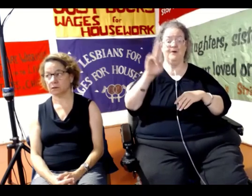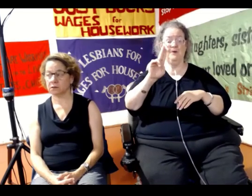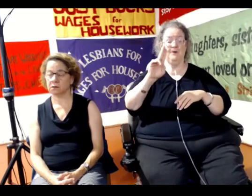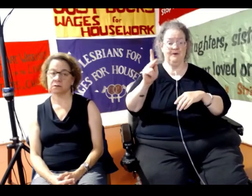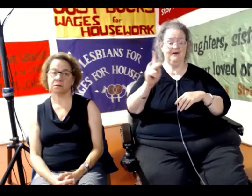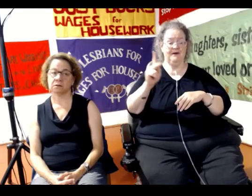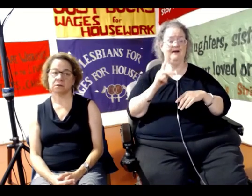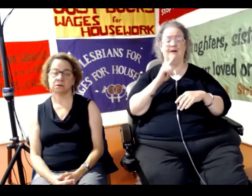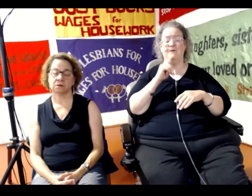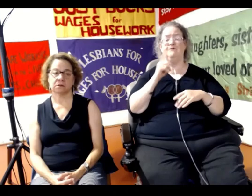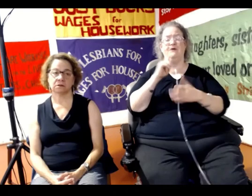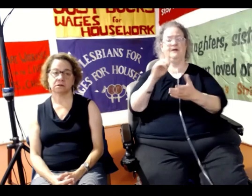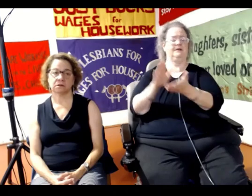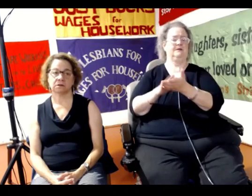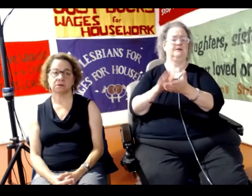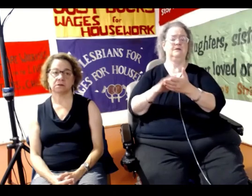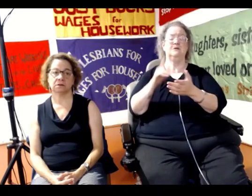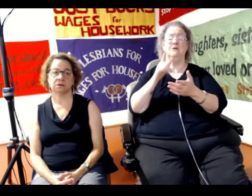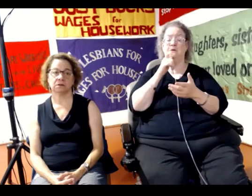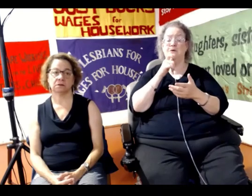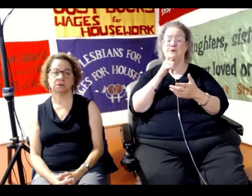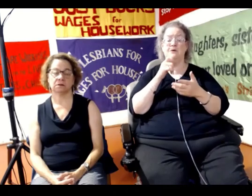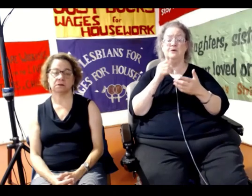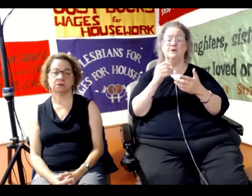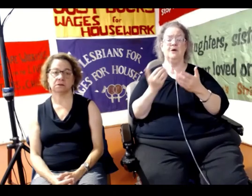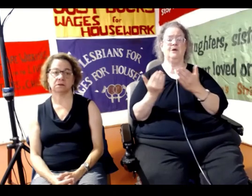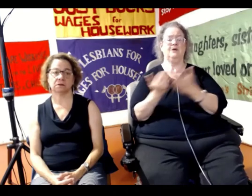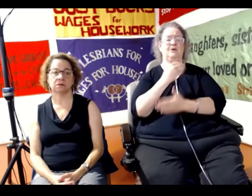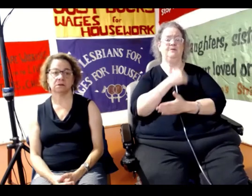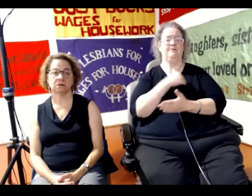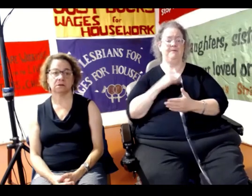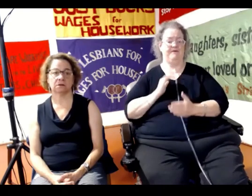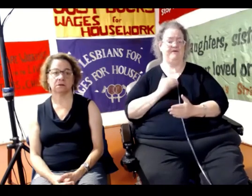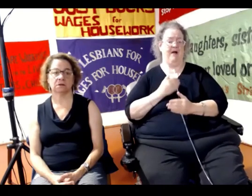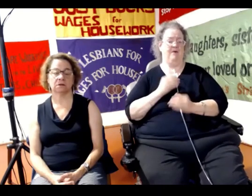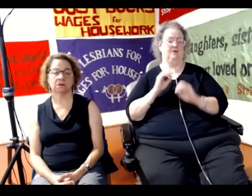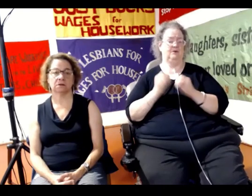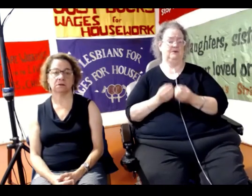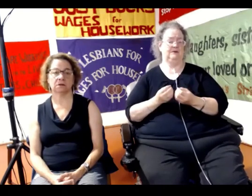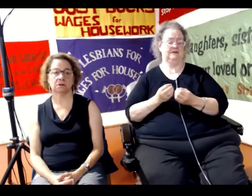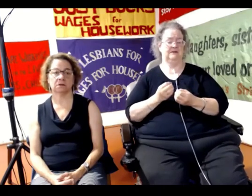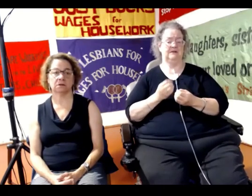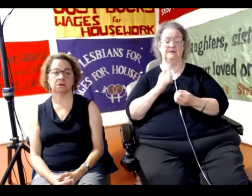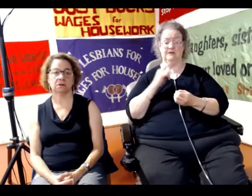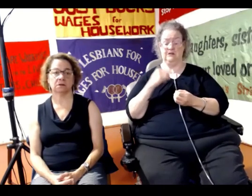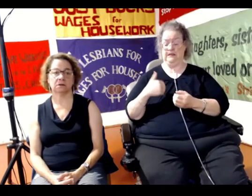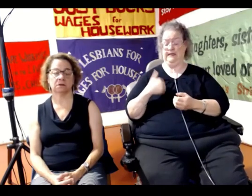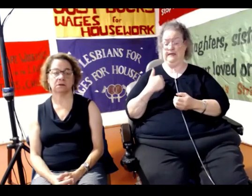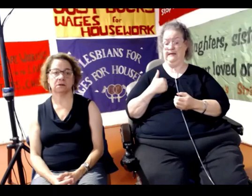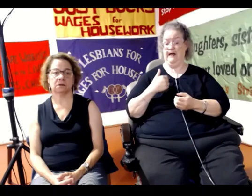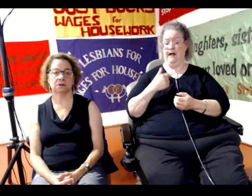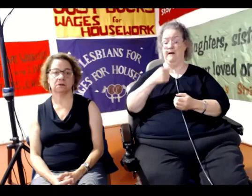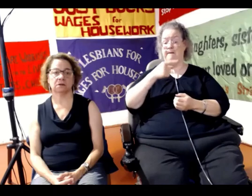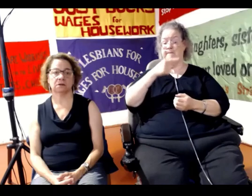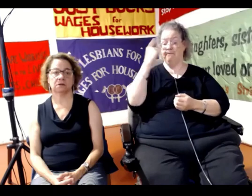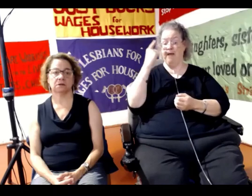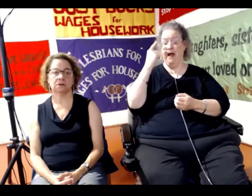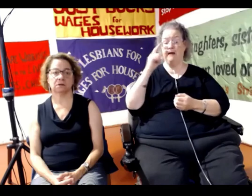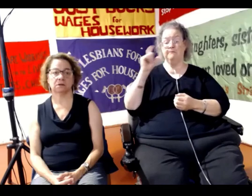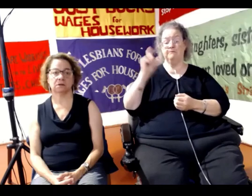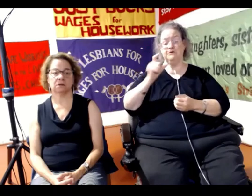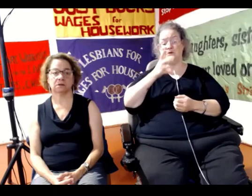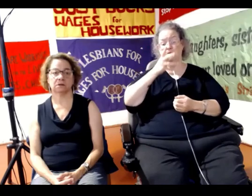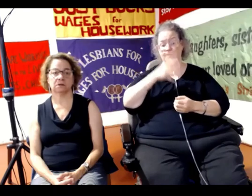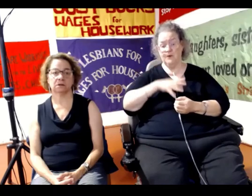And I want to give a shout out to a newer member of our organization who is a young black Muslim woman, a daughter